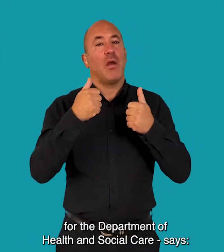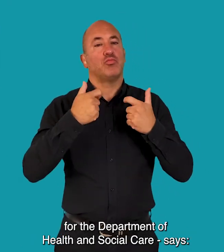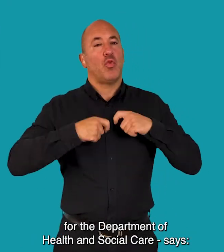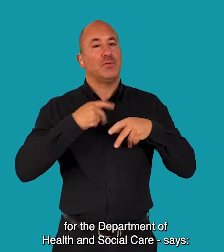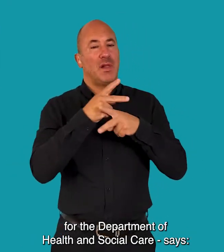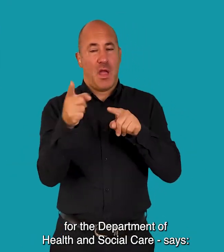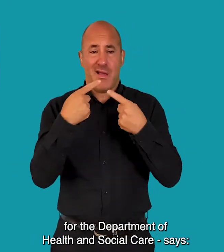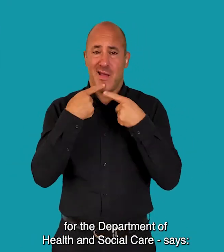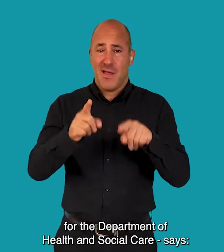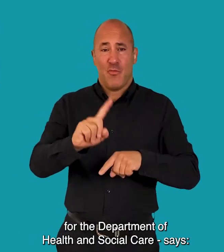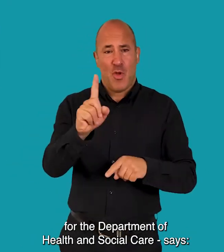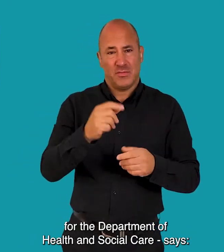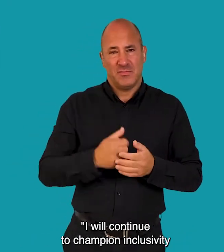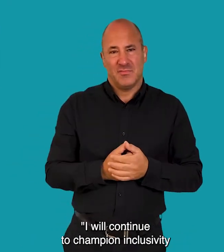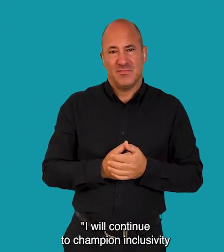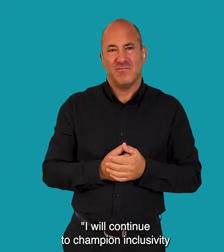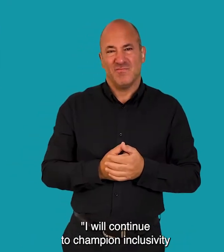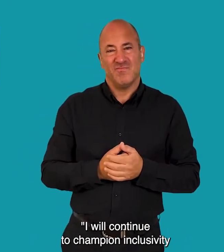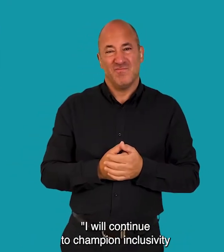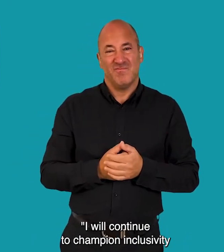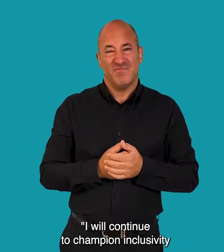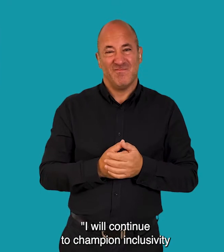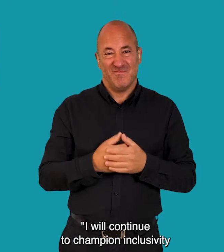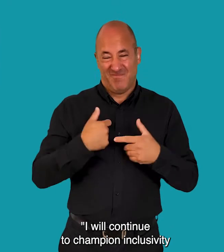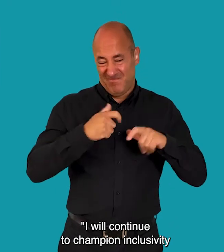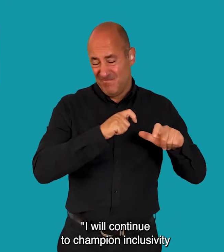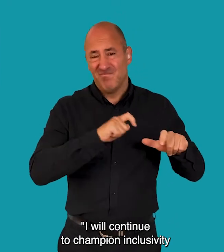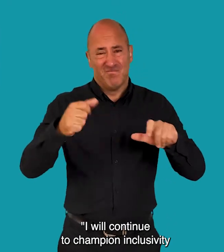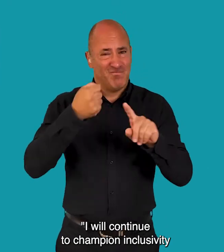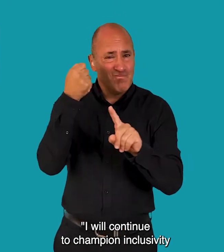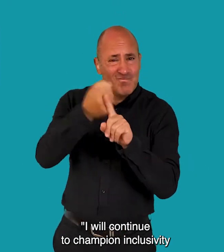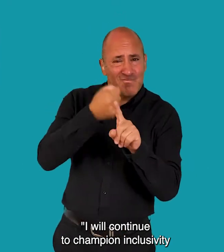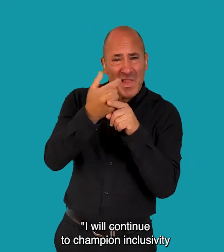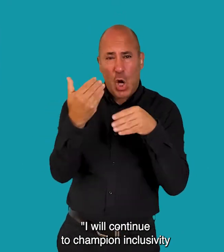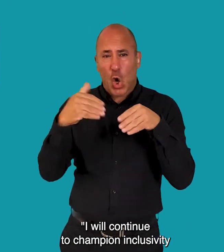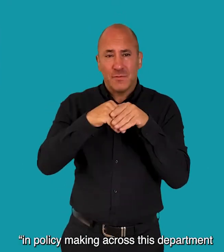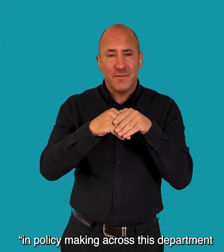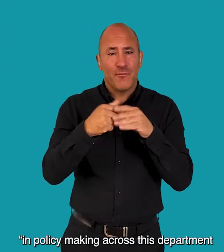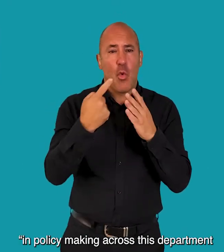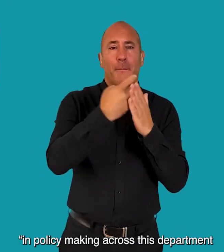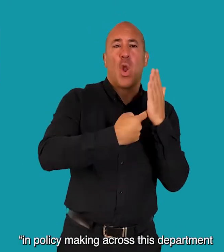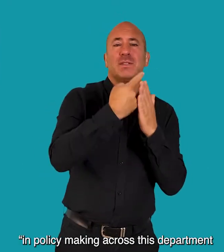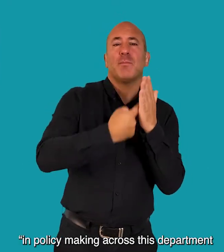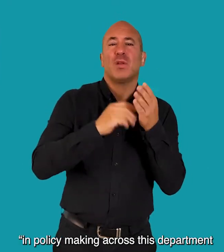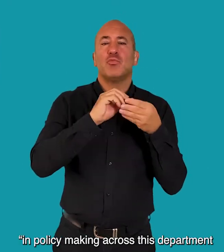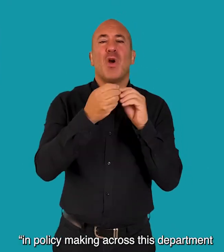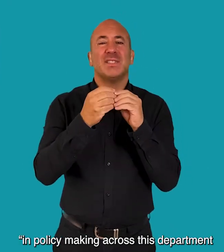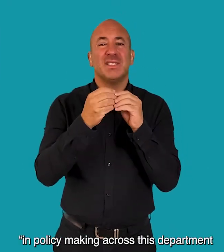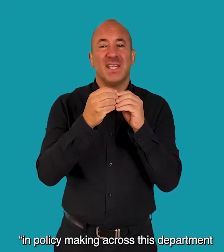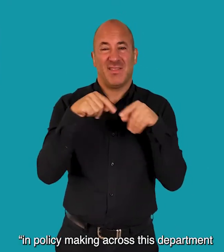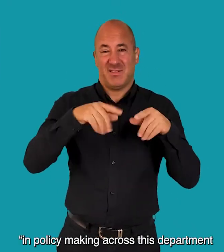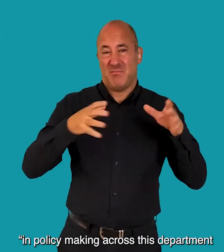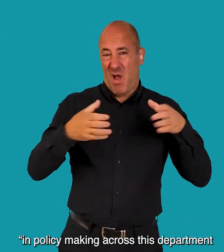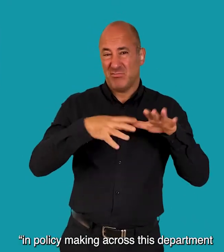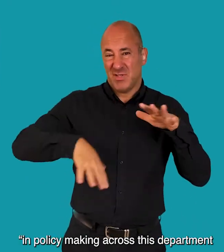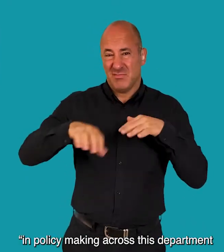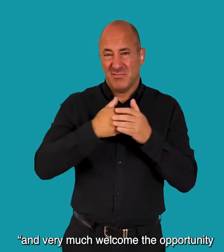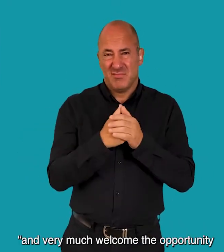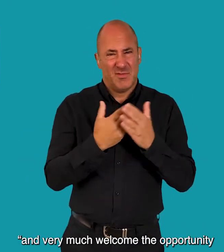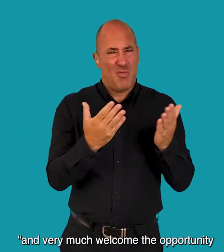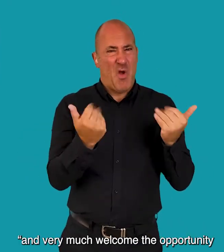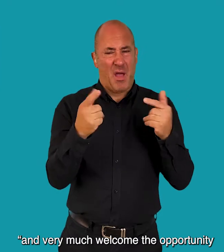and Social Care says I will continue to champion inclusivity in policy making across this department